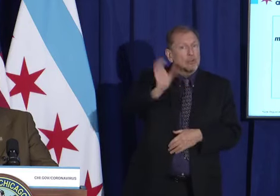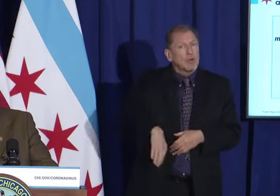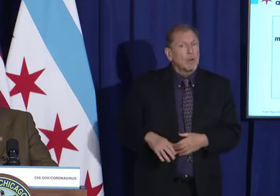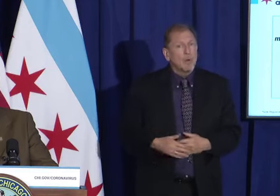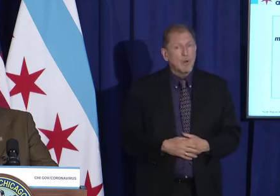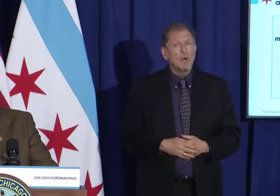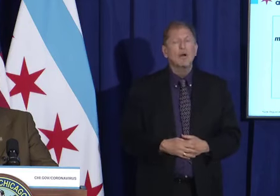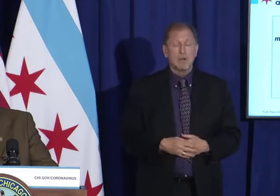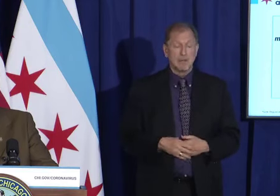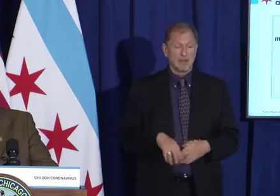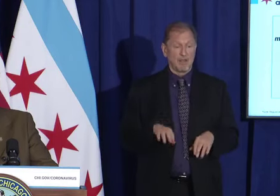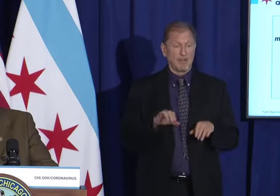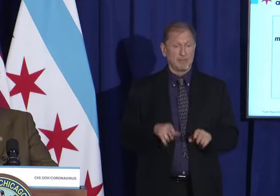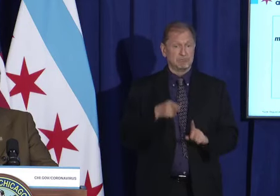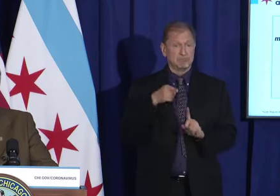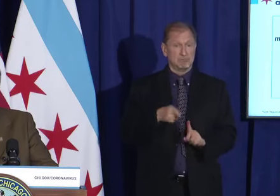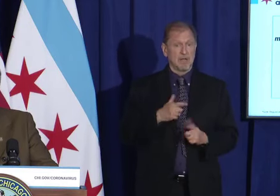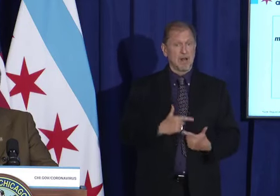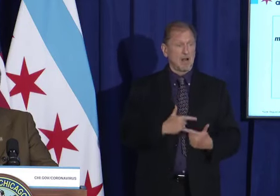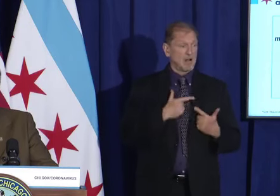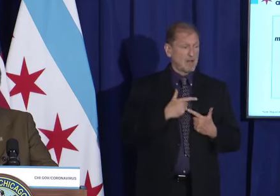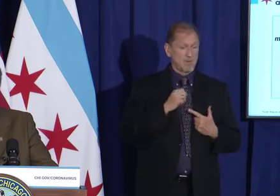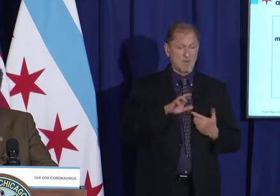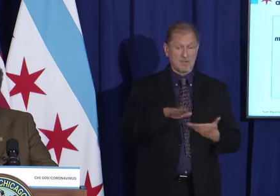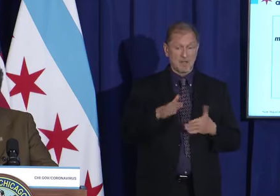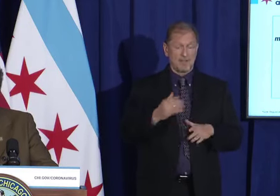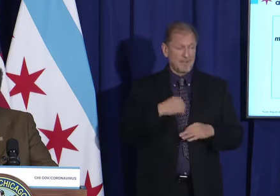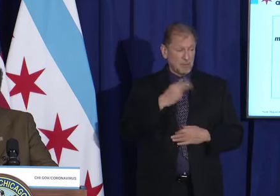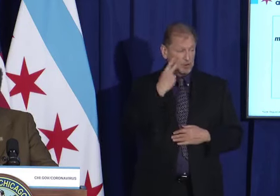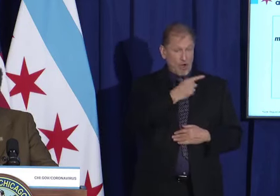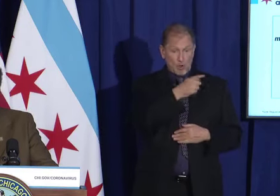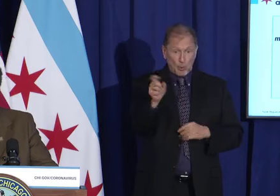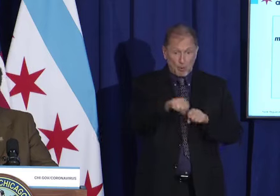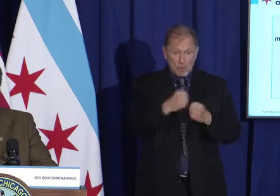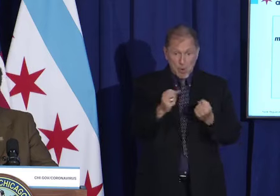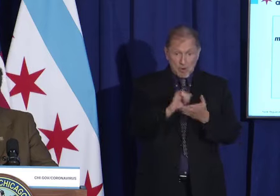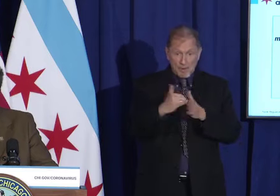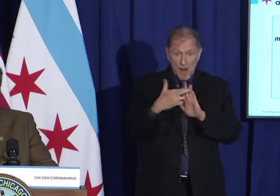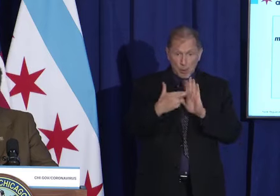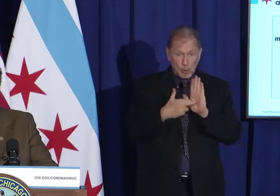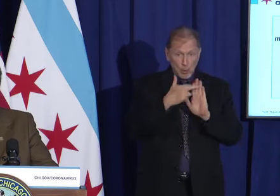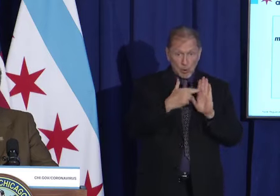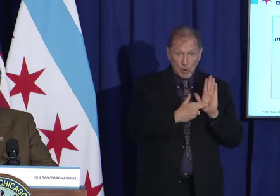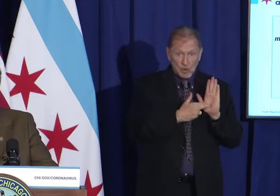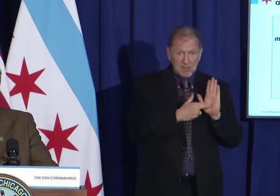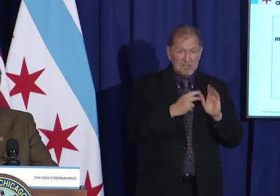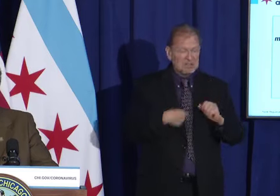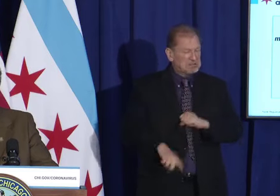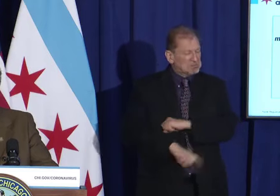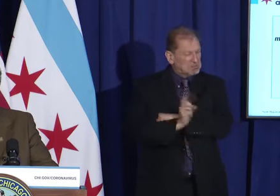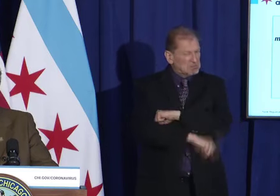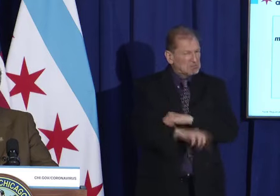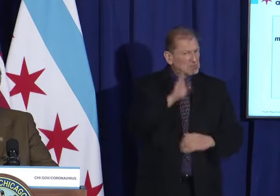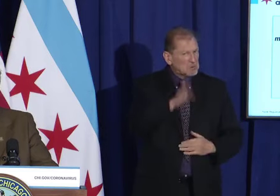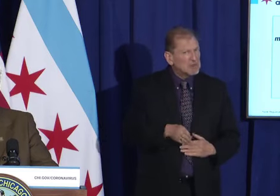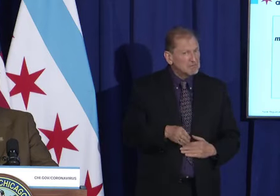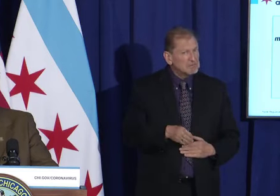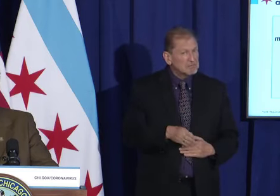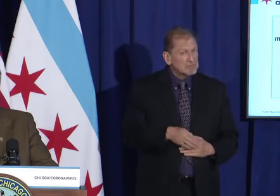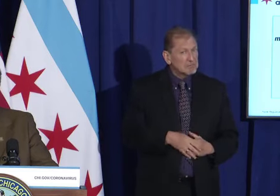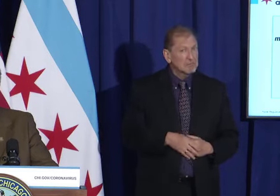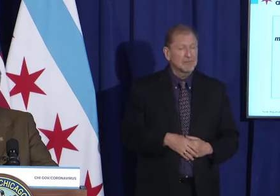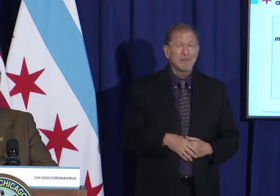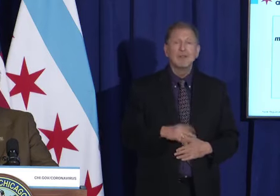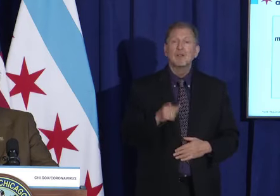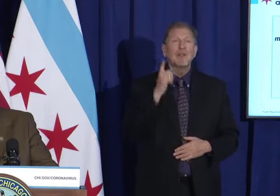a matter of life and death. And if we see you violating these rules in any way, we're not going to hesitate to take action, not through